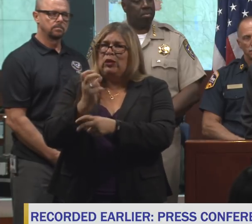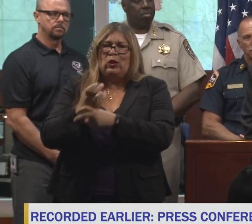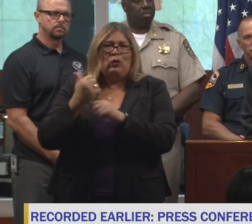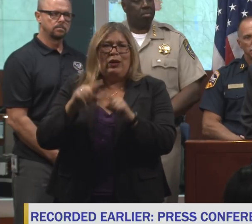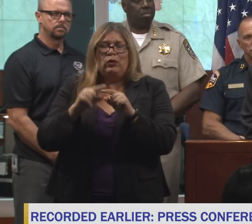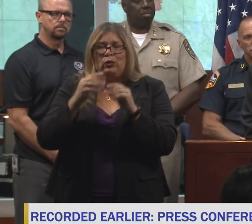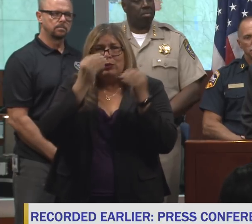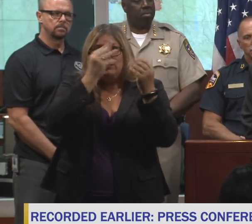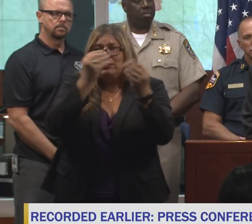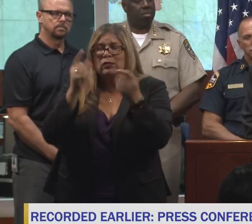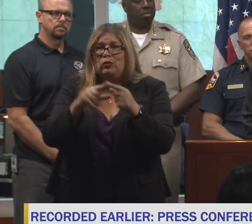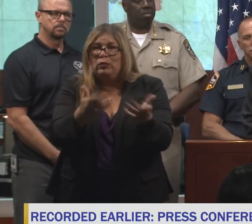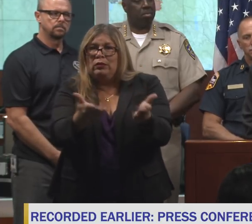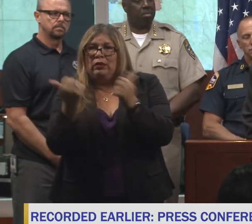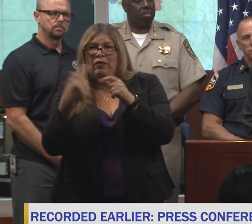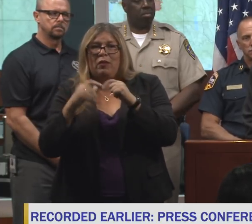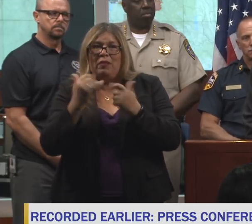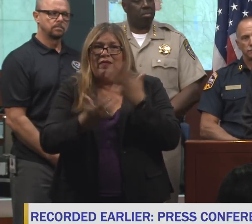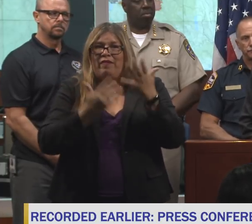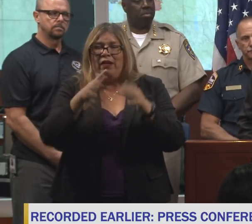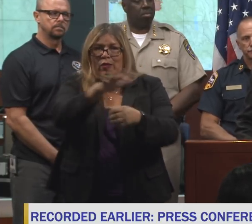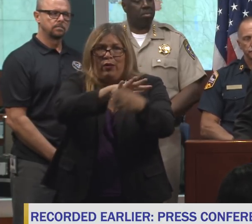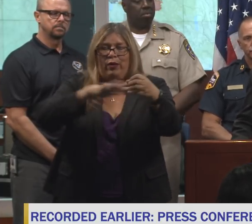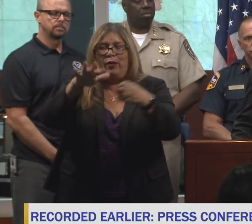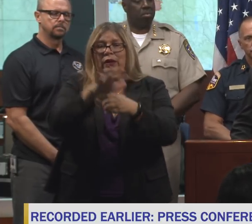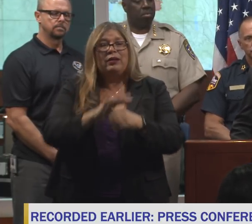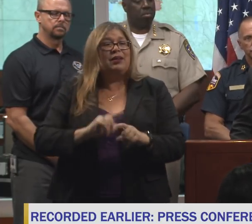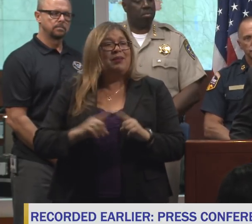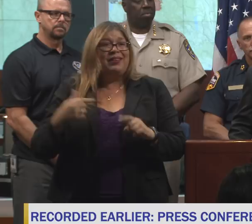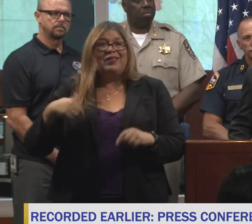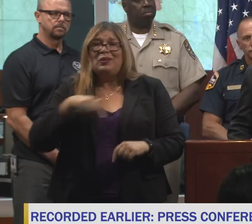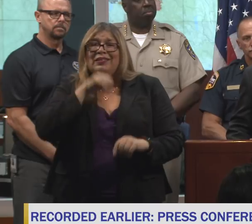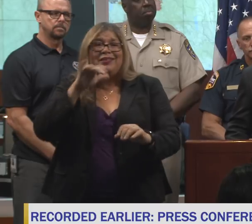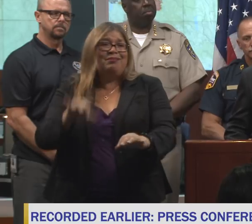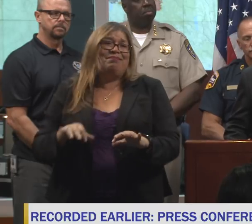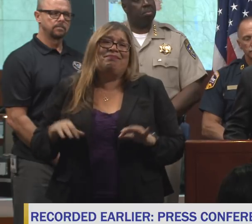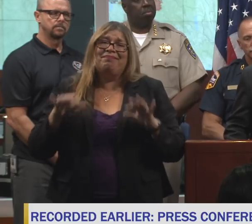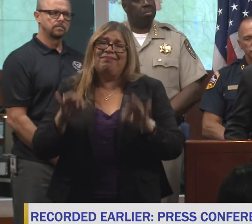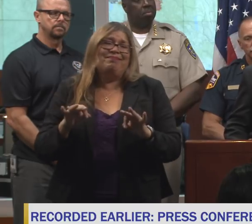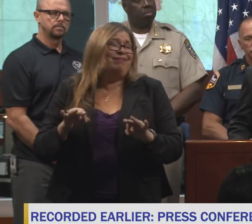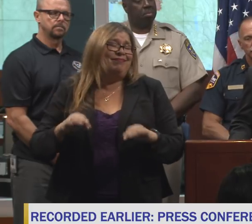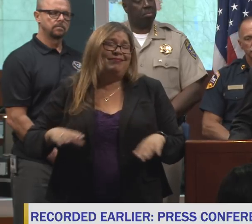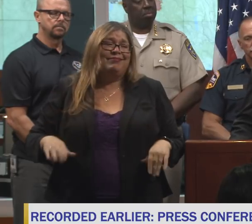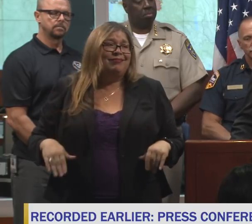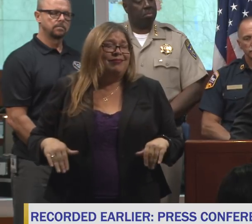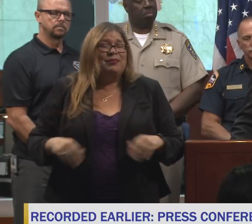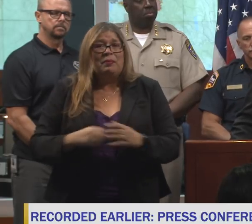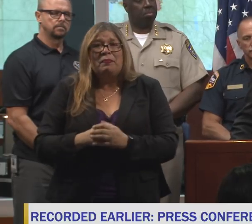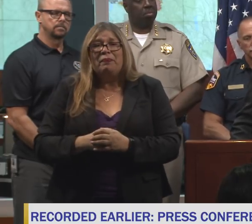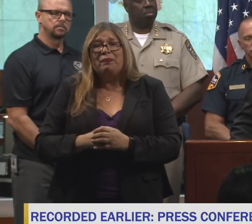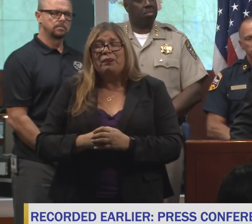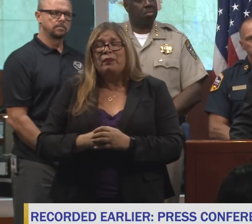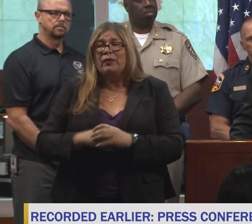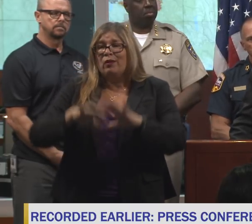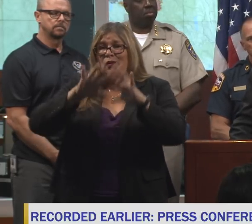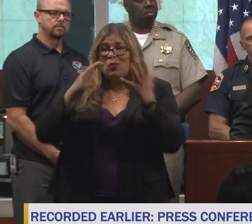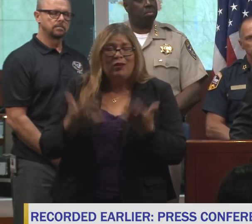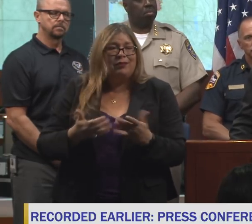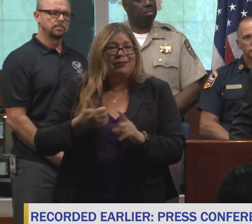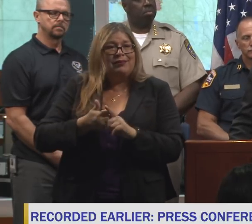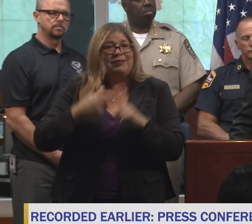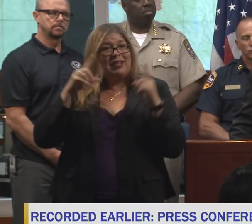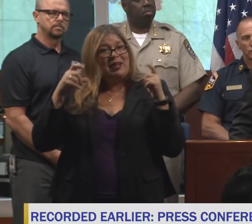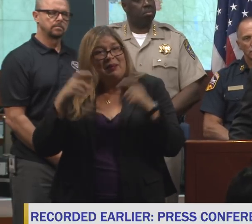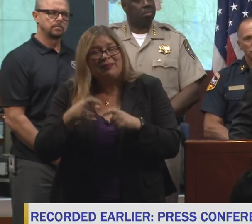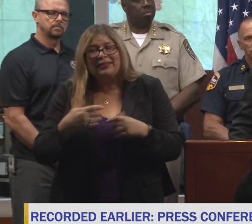people out of the fire. But, you know, we're not in a perfect world. The world has its complexity and